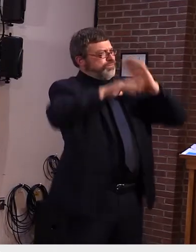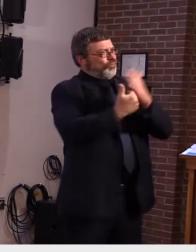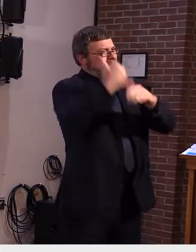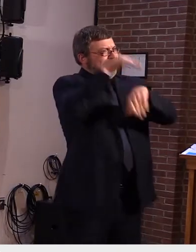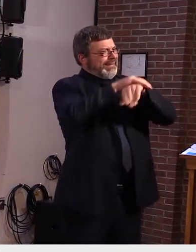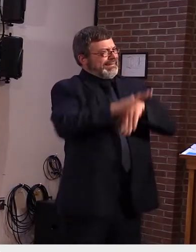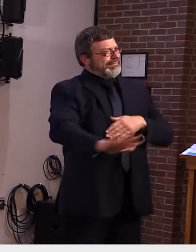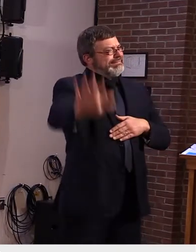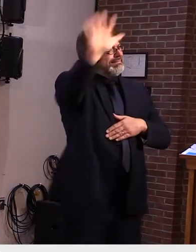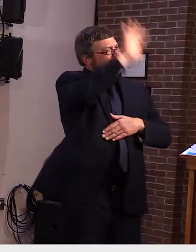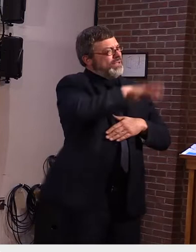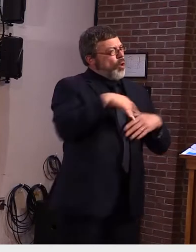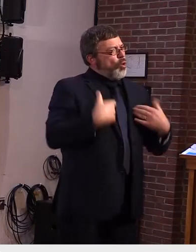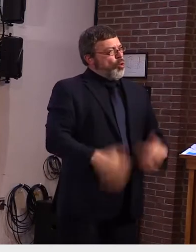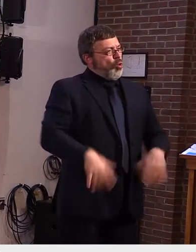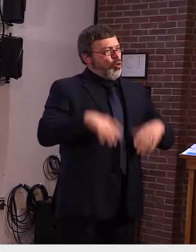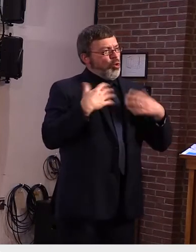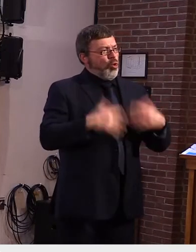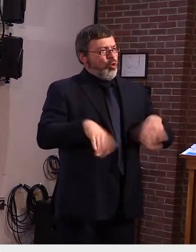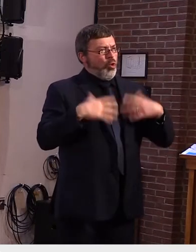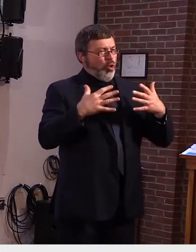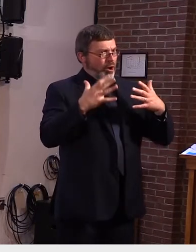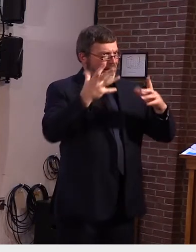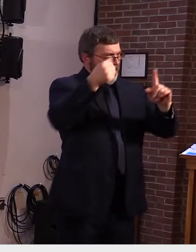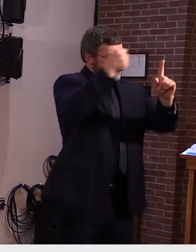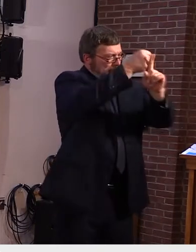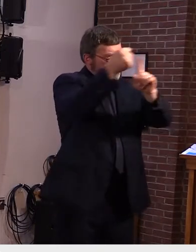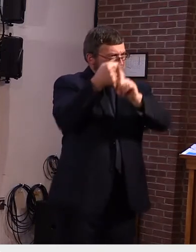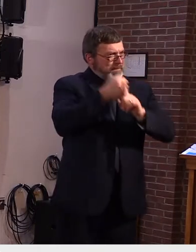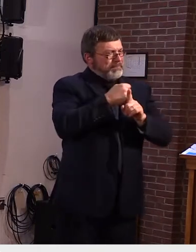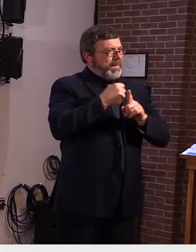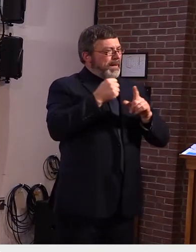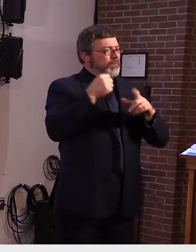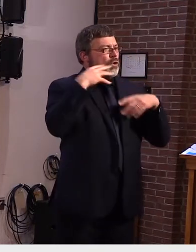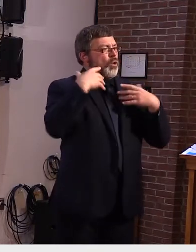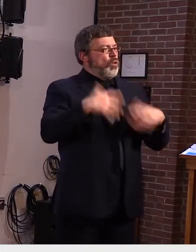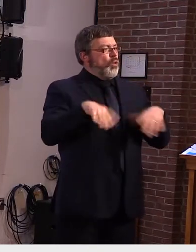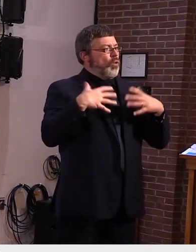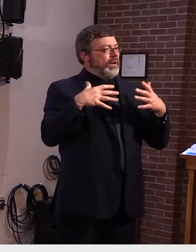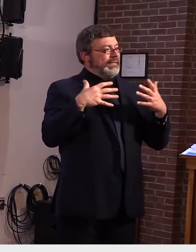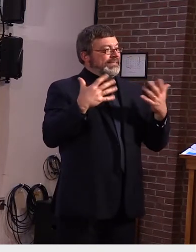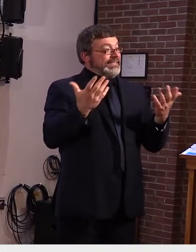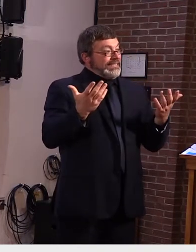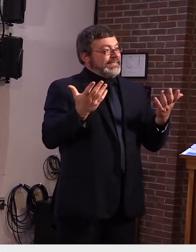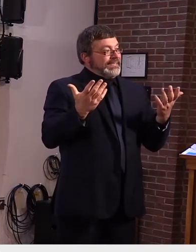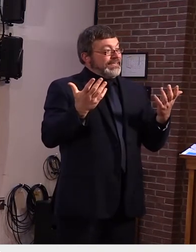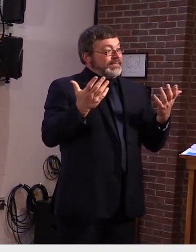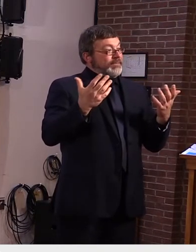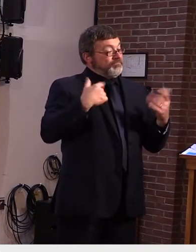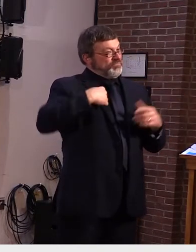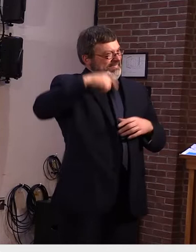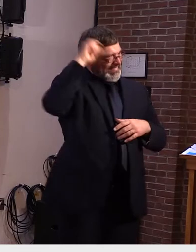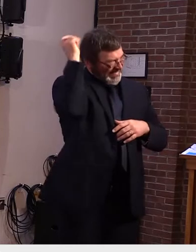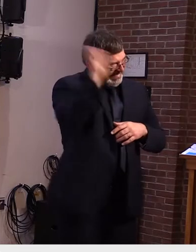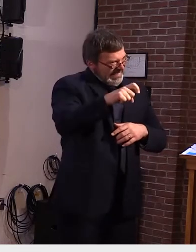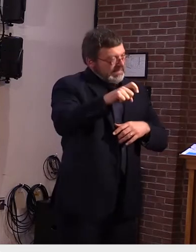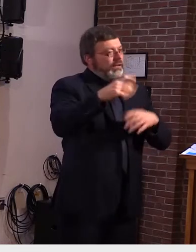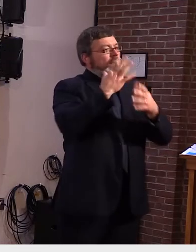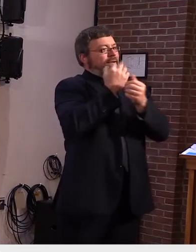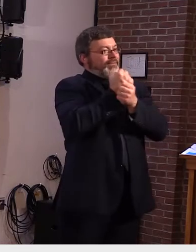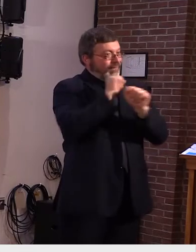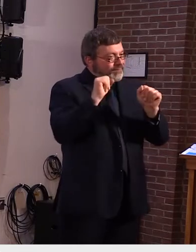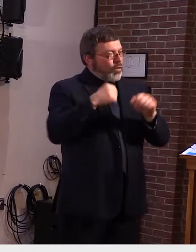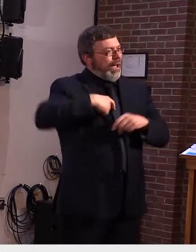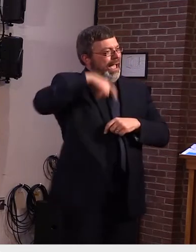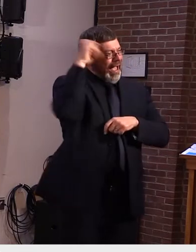uh agree that we just need to have a a very safe and reliable system and again because if we go to uh